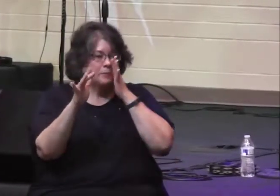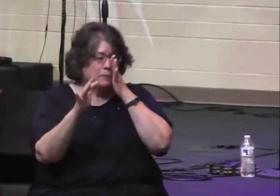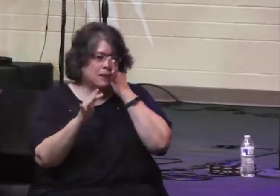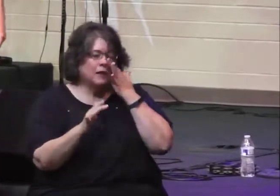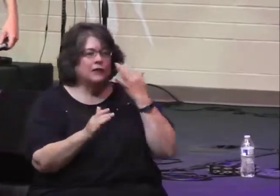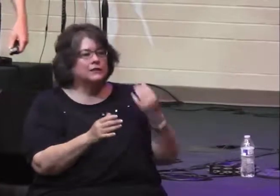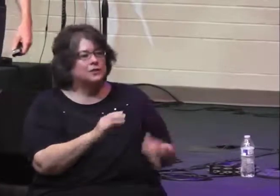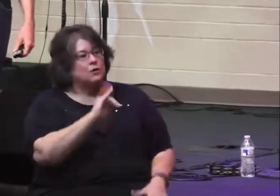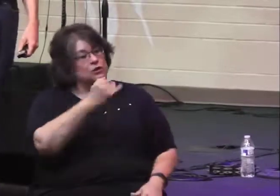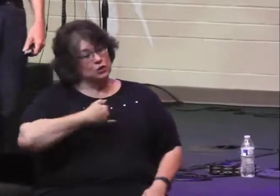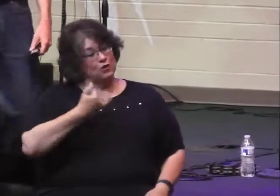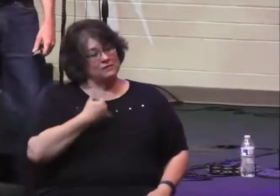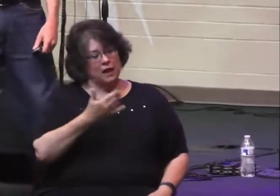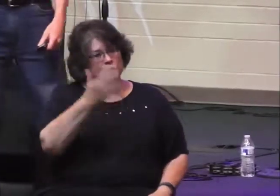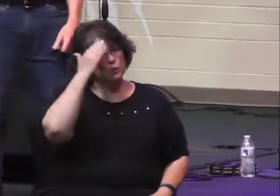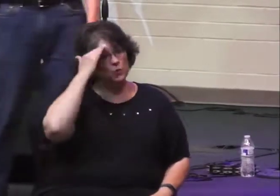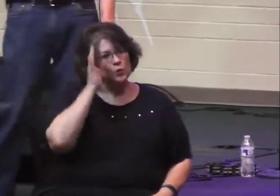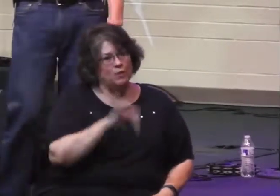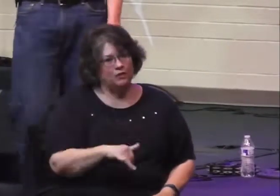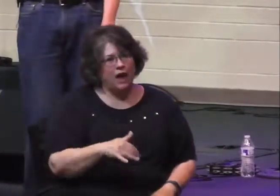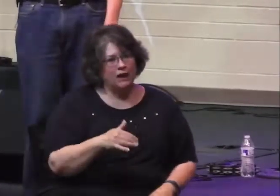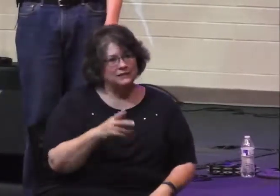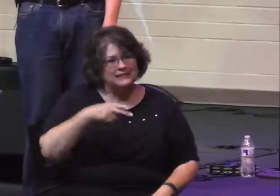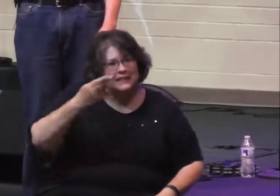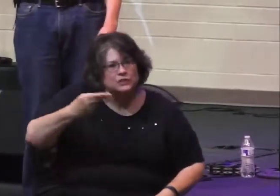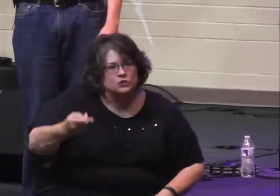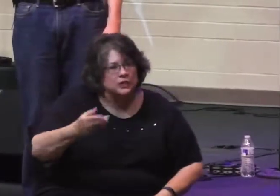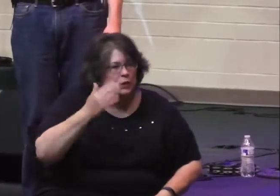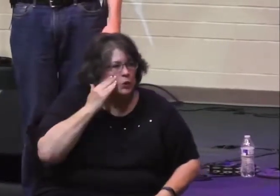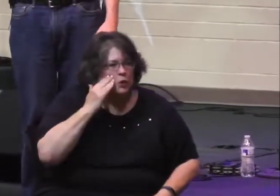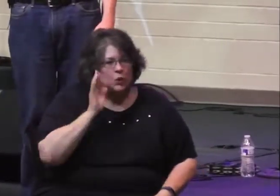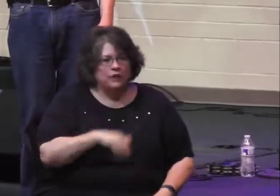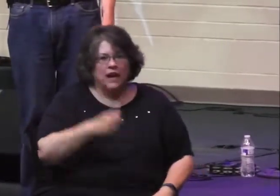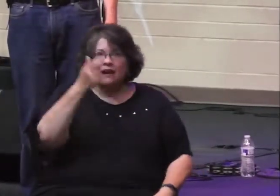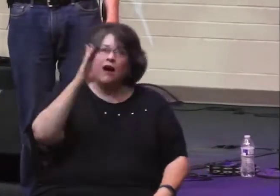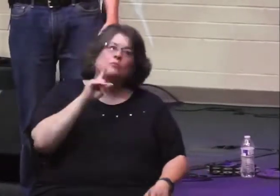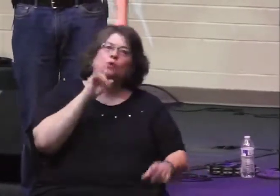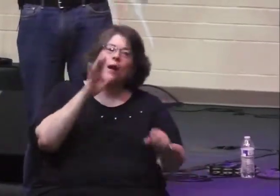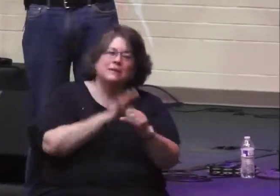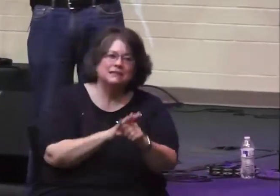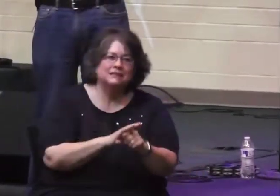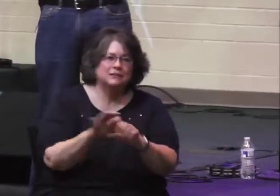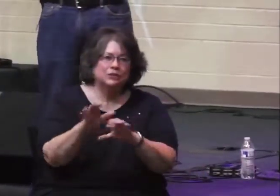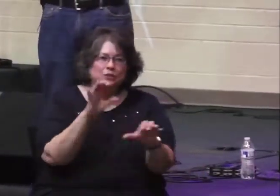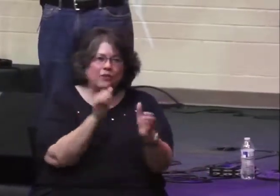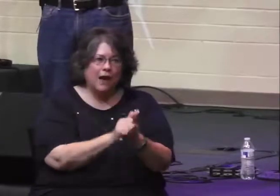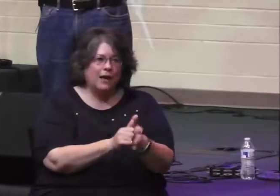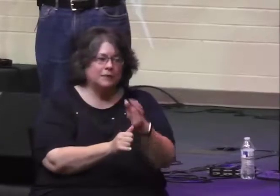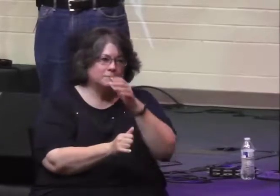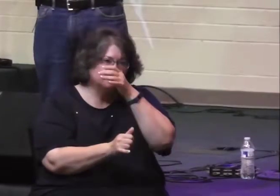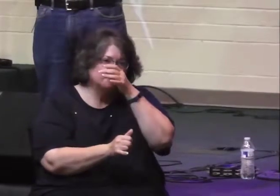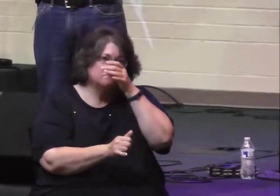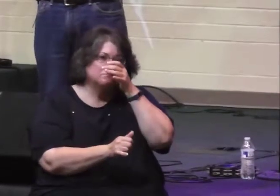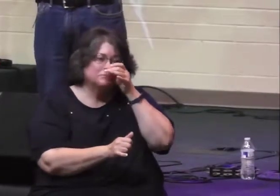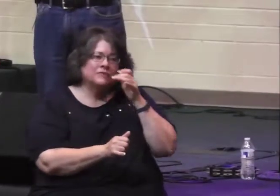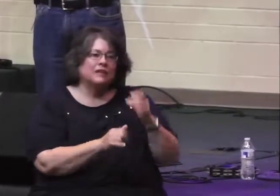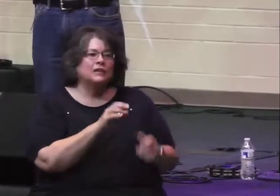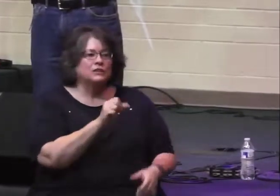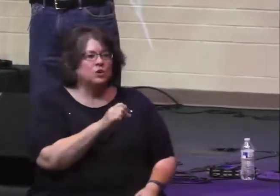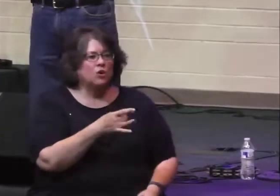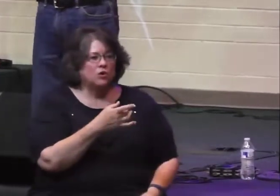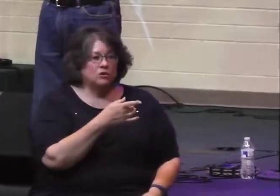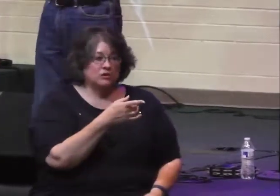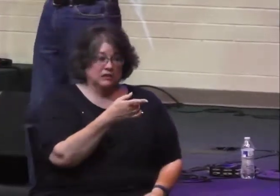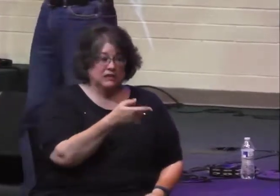Jehoshaphat knew this, and so he's just standing there saying, God, this is one of those times, and don't you remember